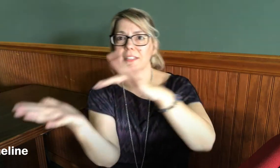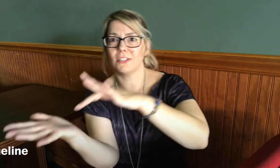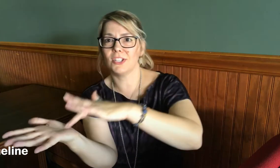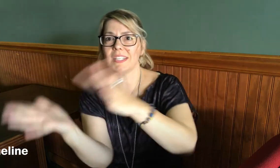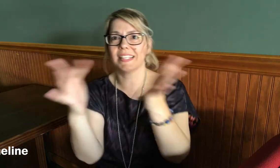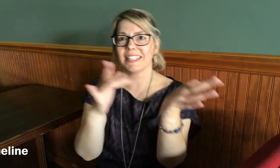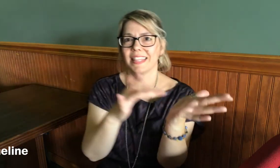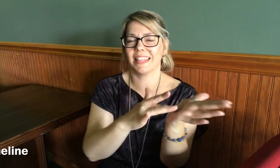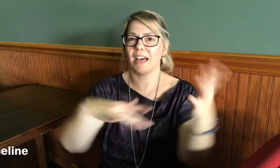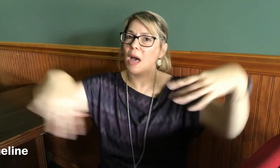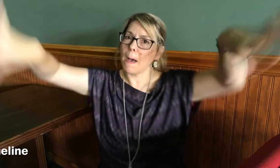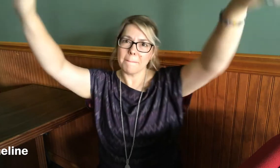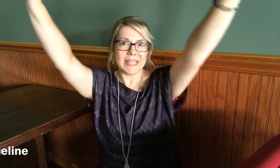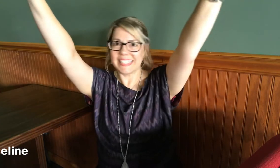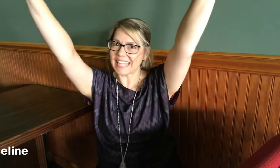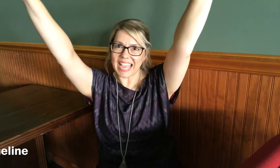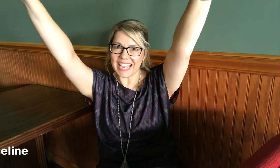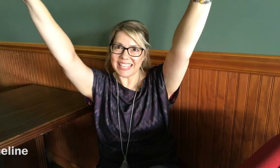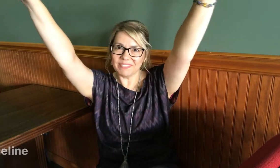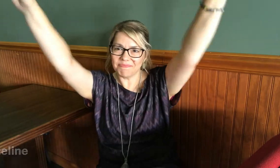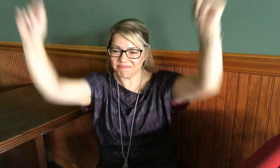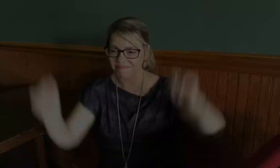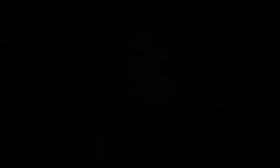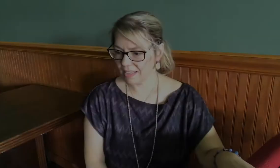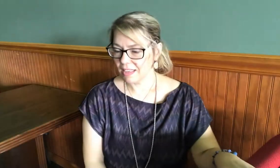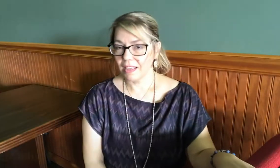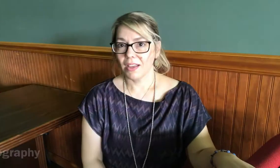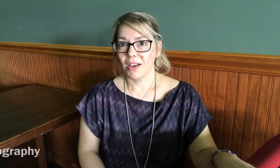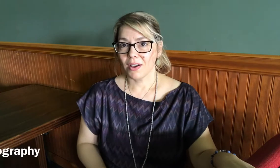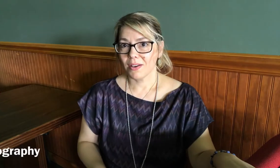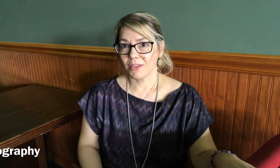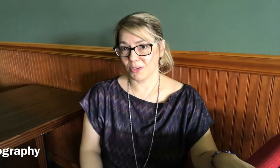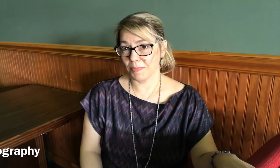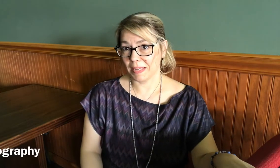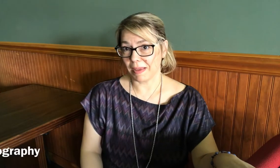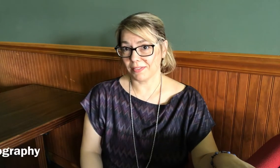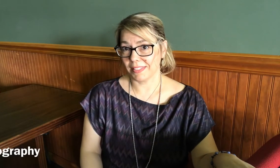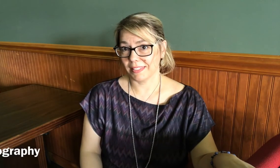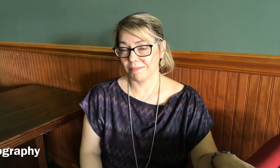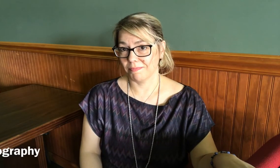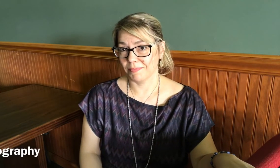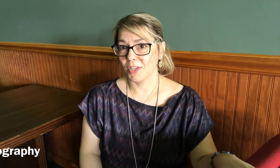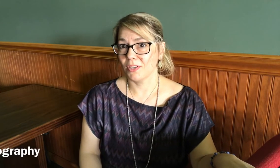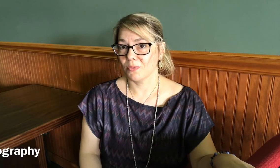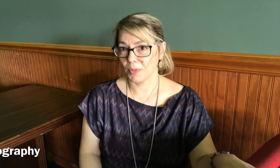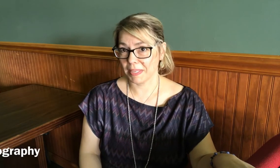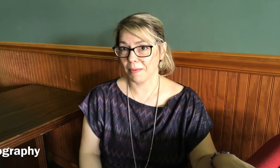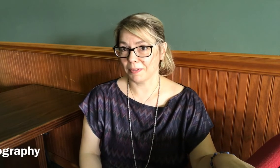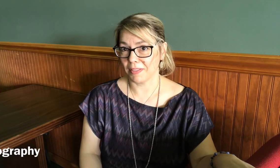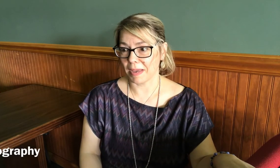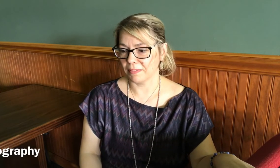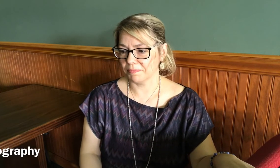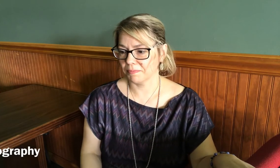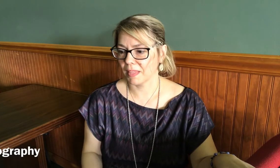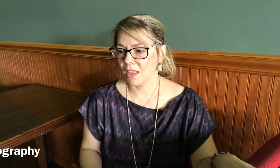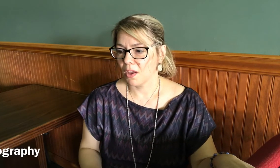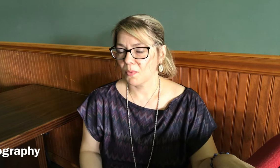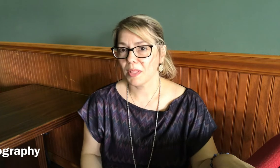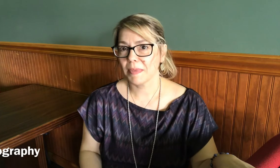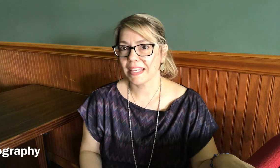Jesus the Messiah European mountains we'll be coming around the mountains we'll be